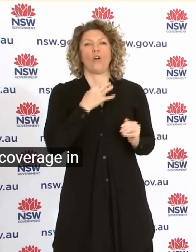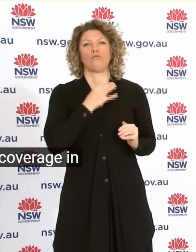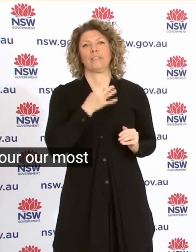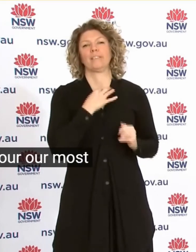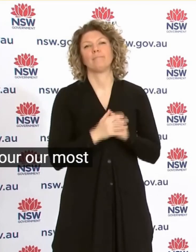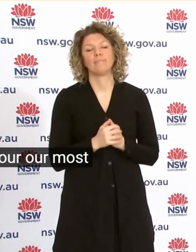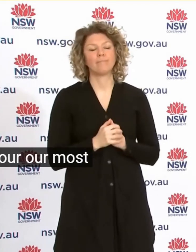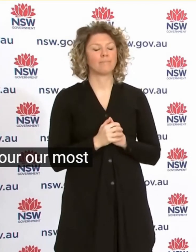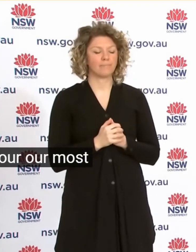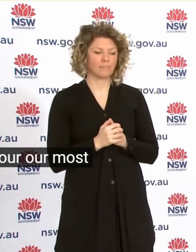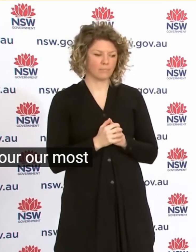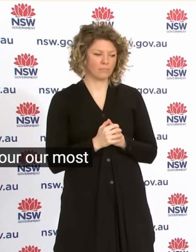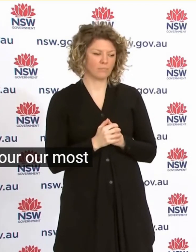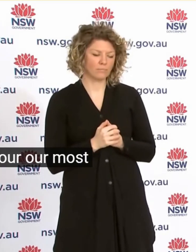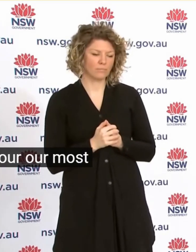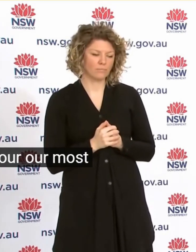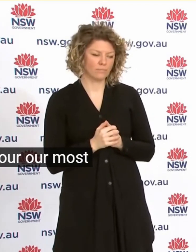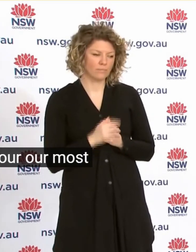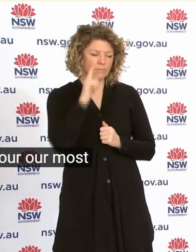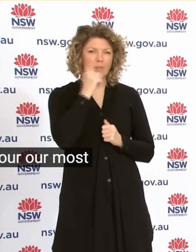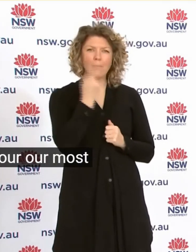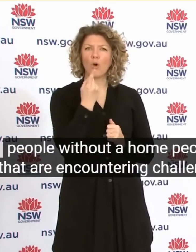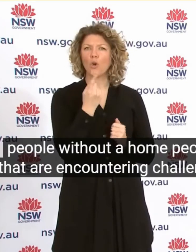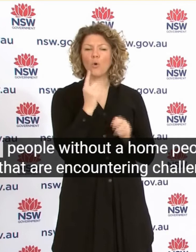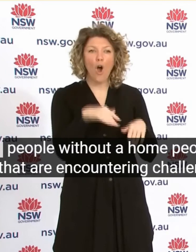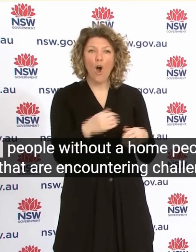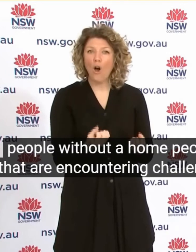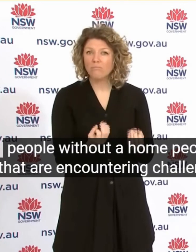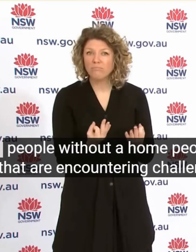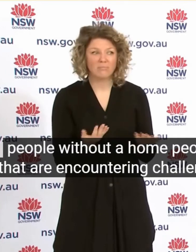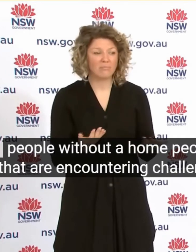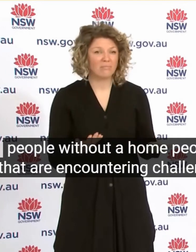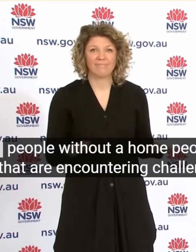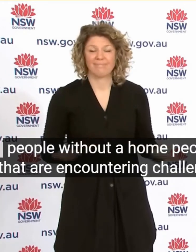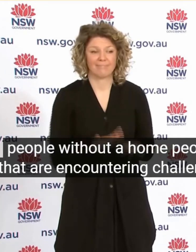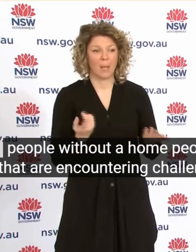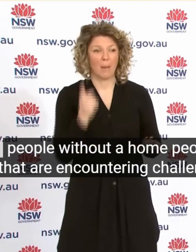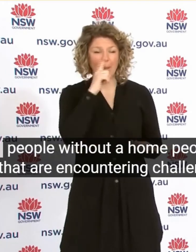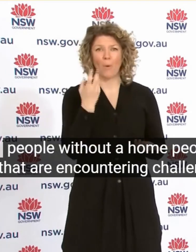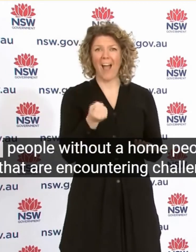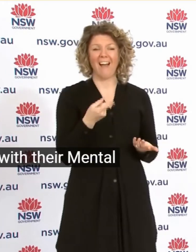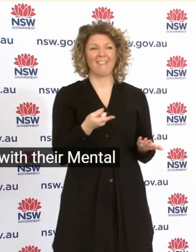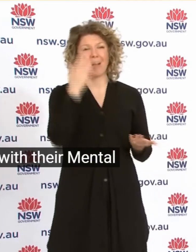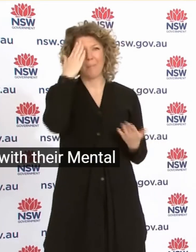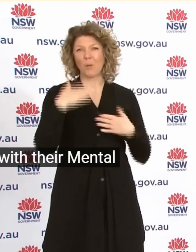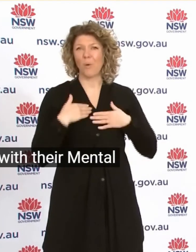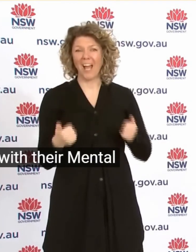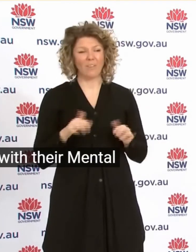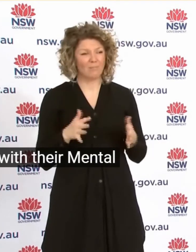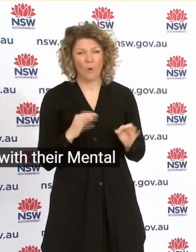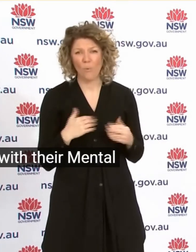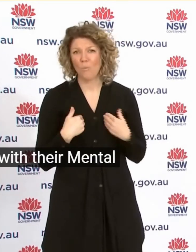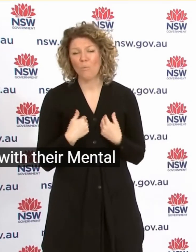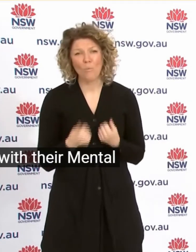People Without A Home People That Are Encountering Challenges With Their Mental Health